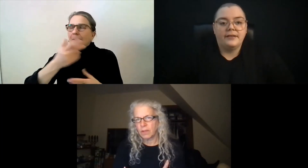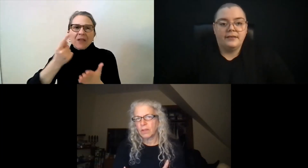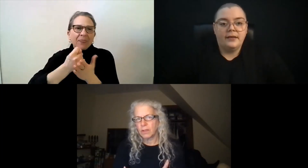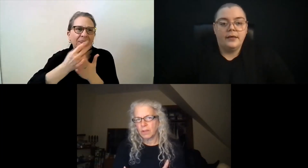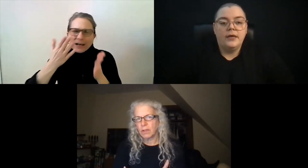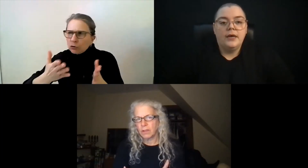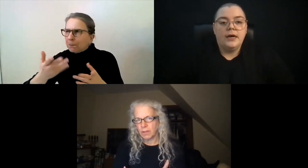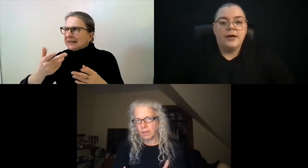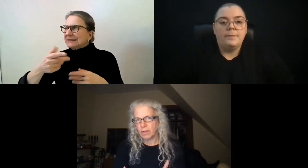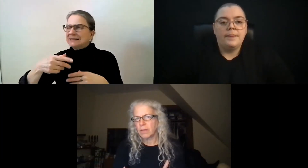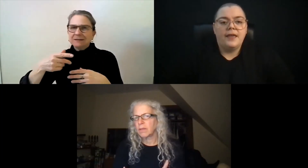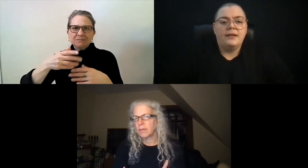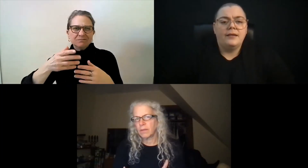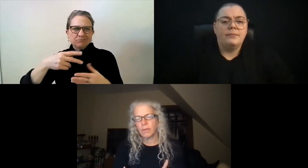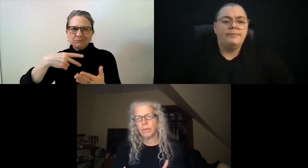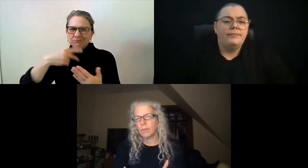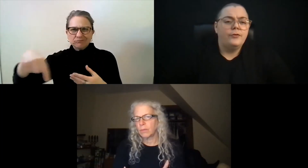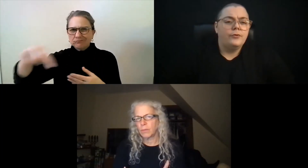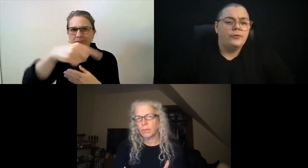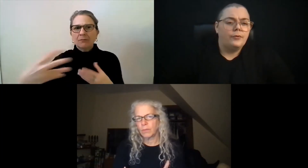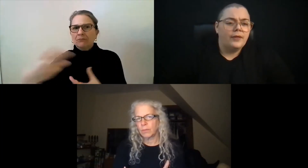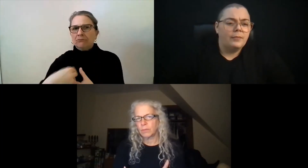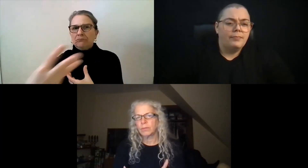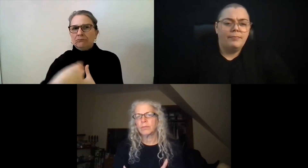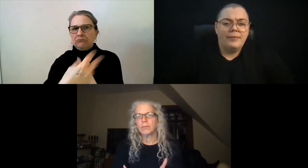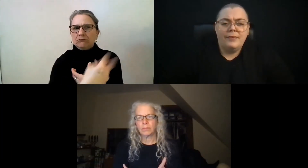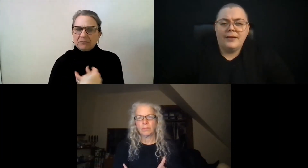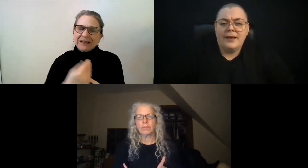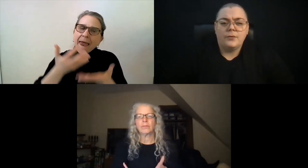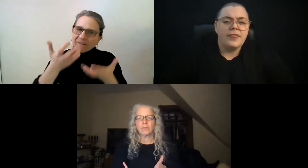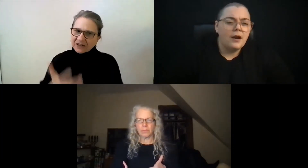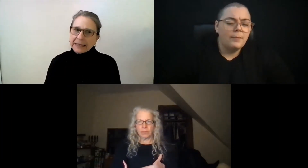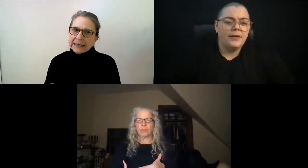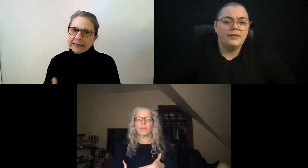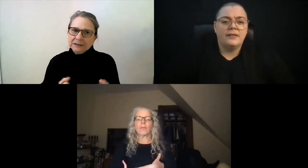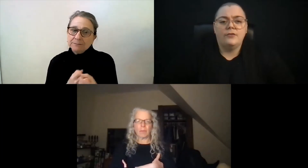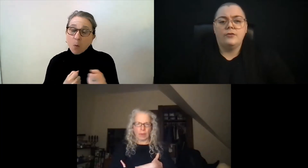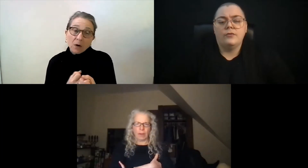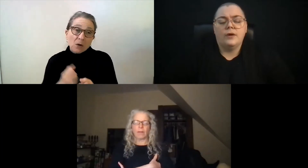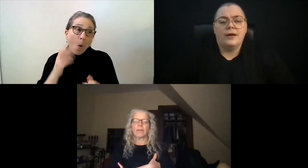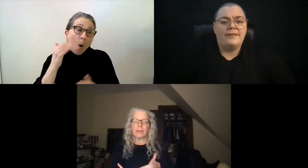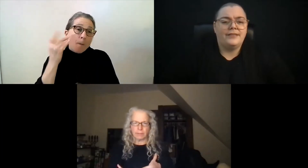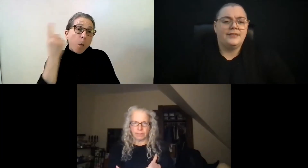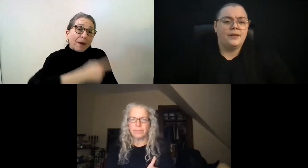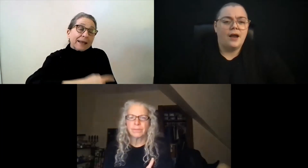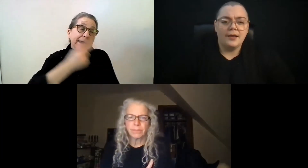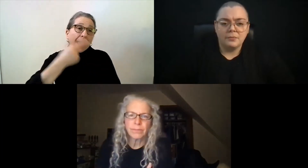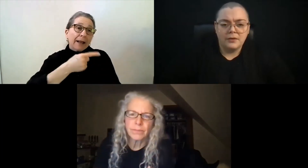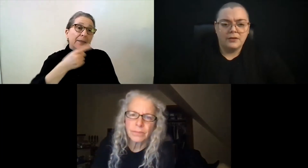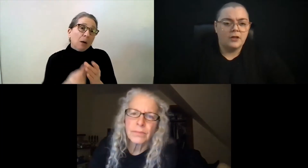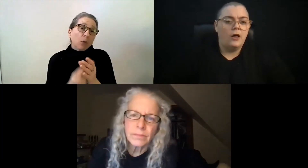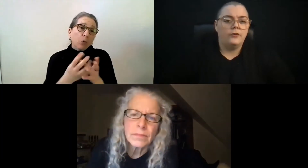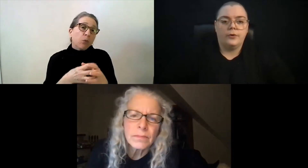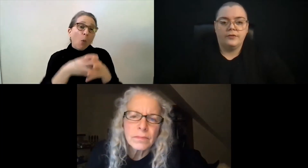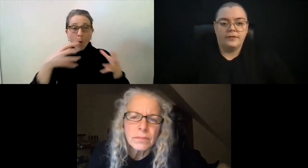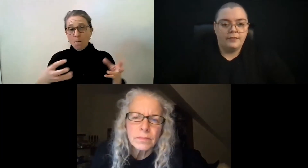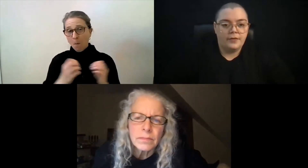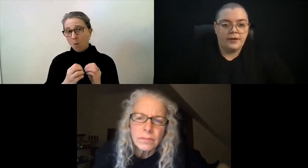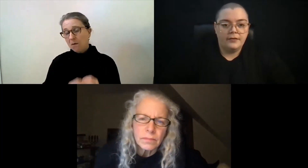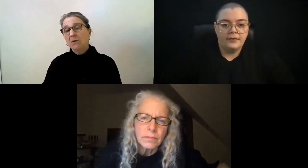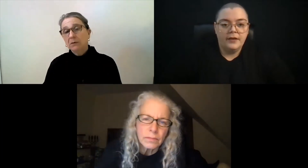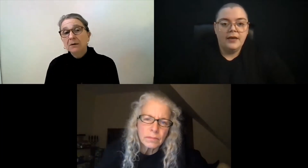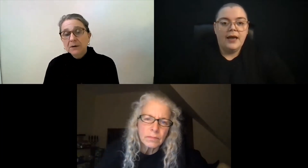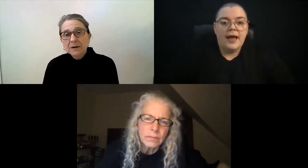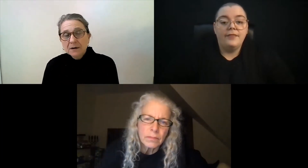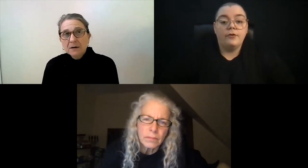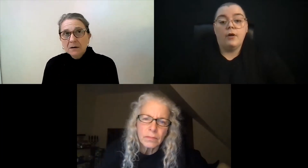advocacy. They do, they connect with therapists, they do advocacy within hospitals, all sorts of different